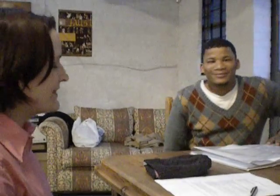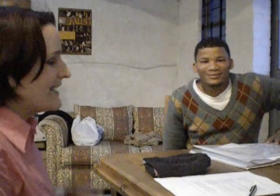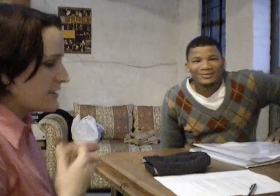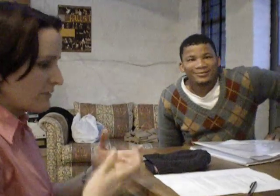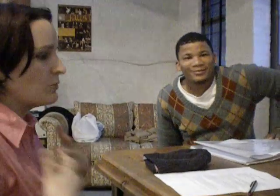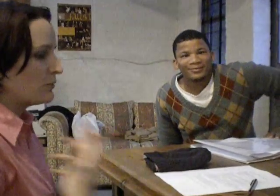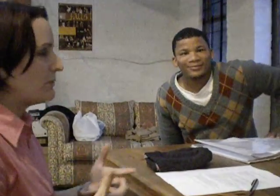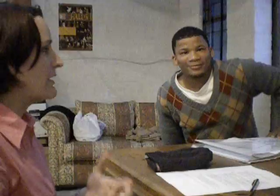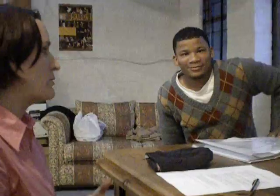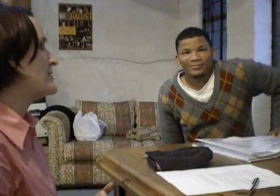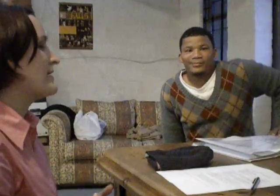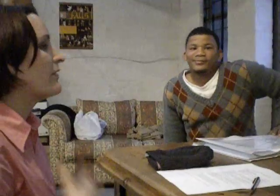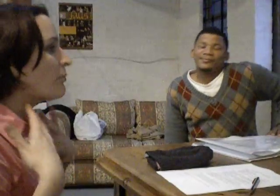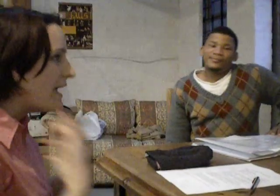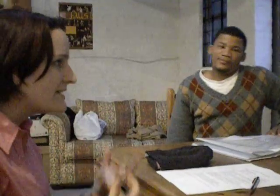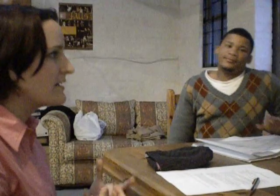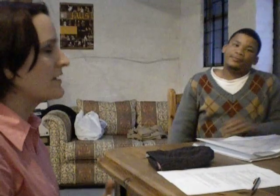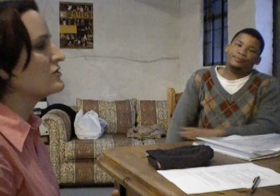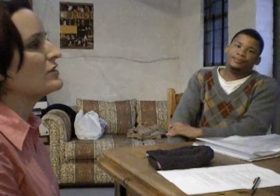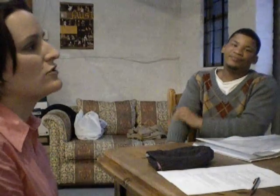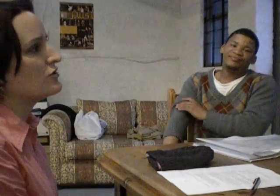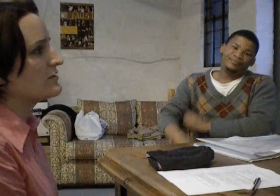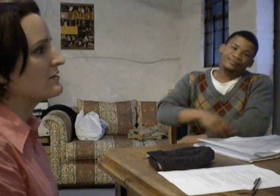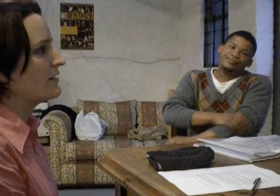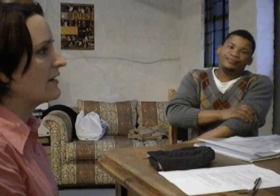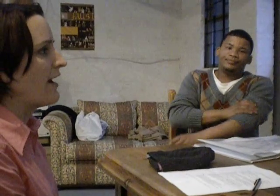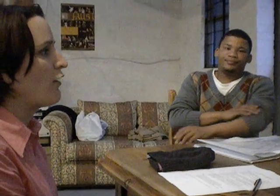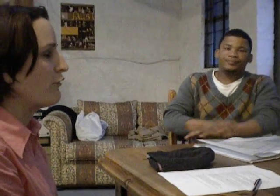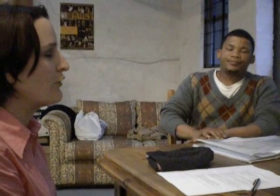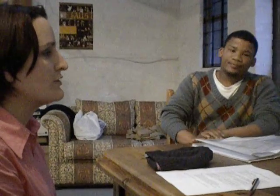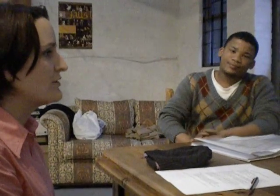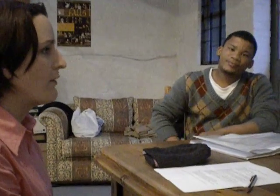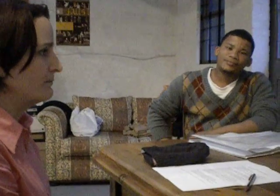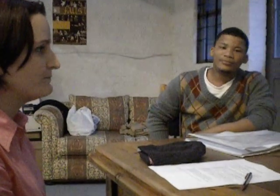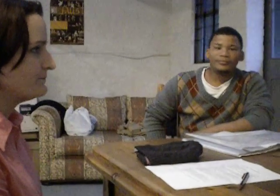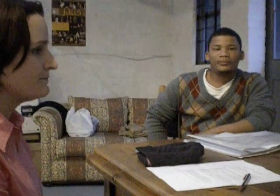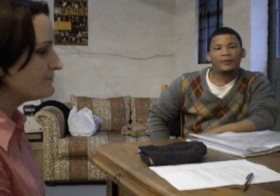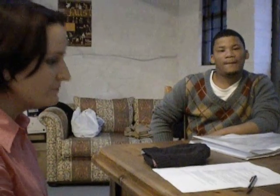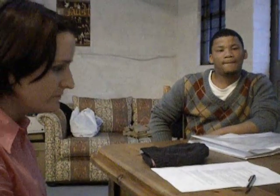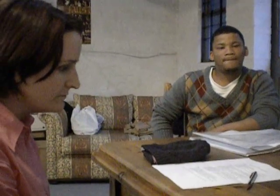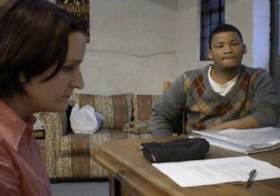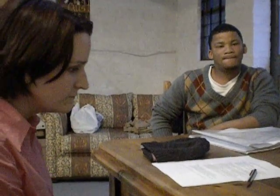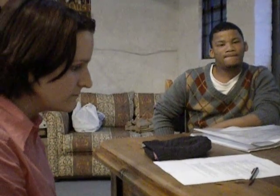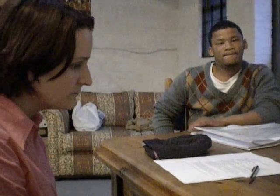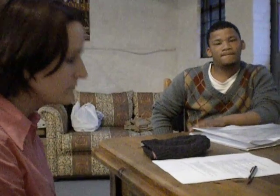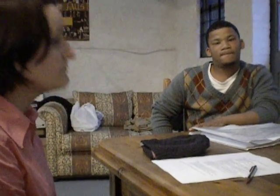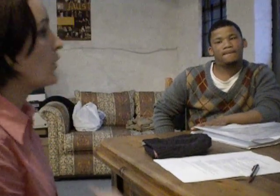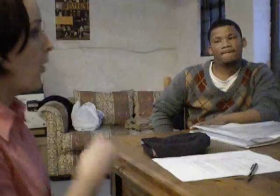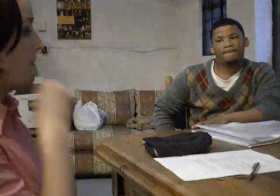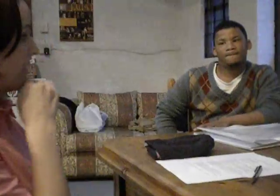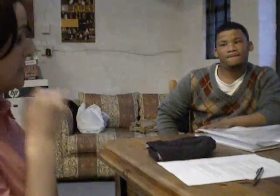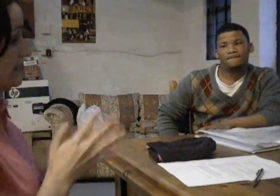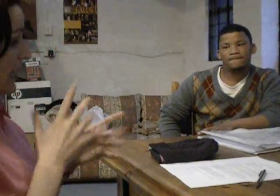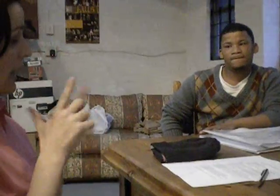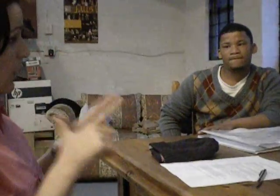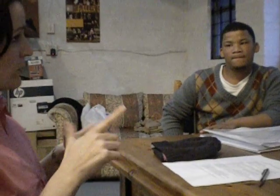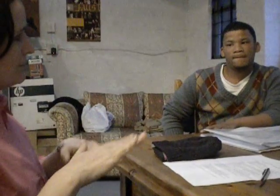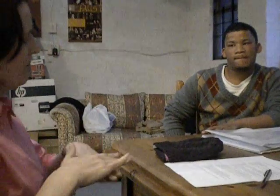That's what we mean when you say the basic things you need to just get a handle first. So learn the basics of sign language first. That's what they're